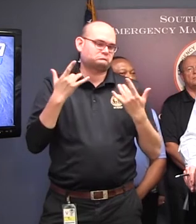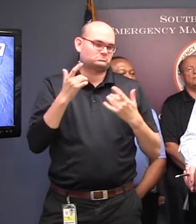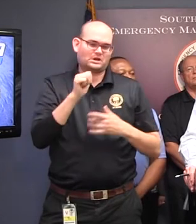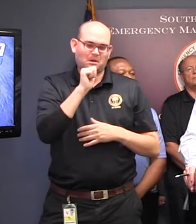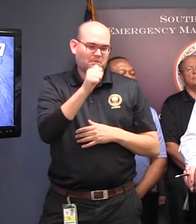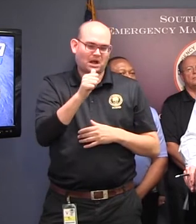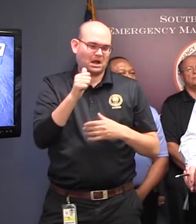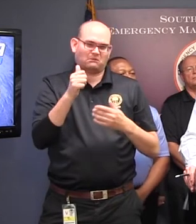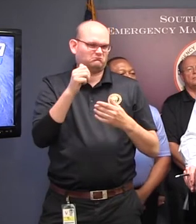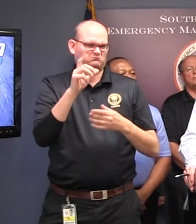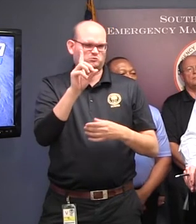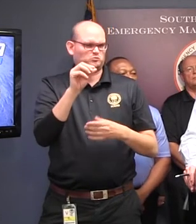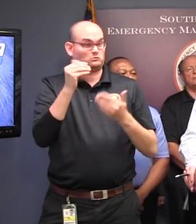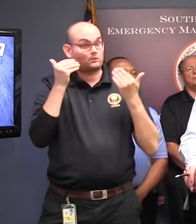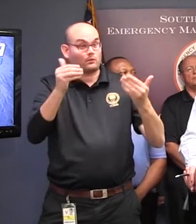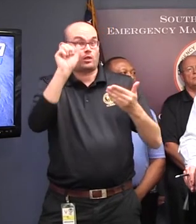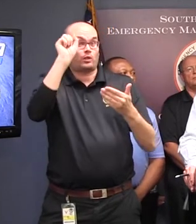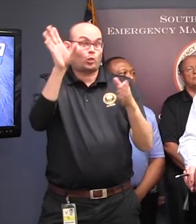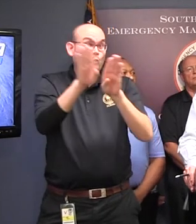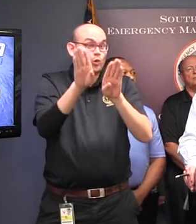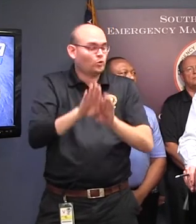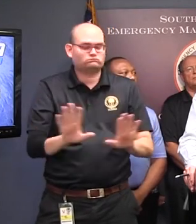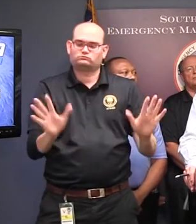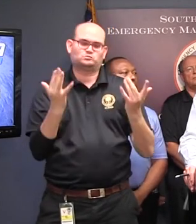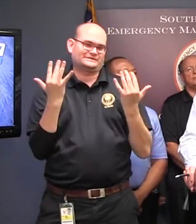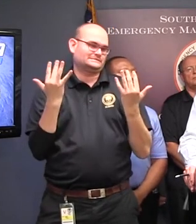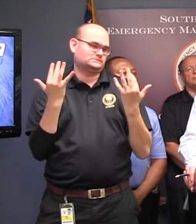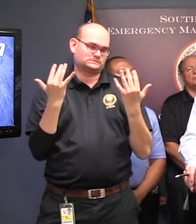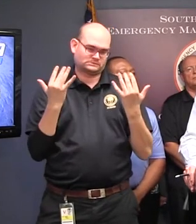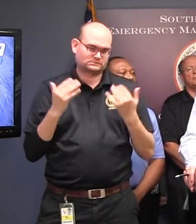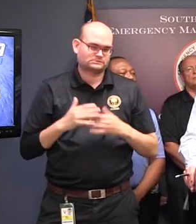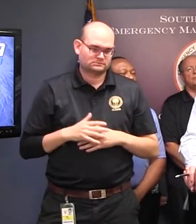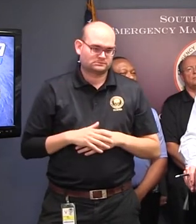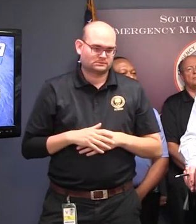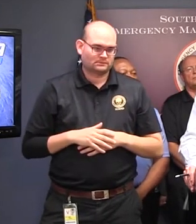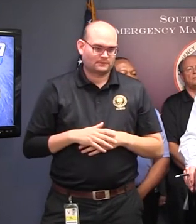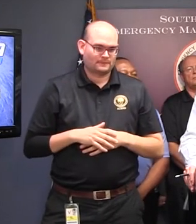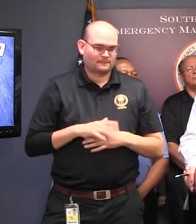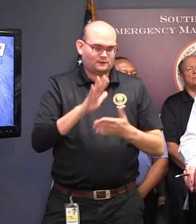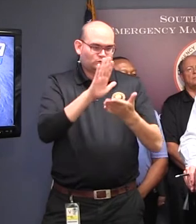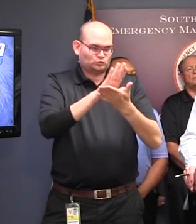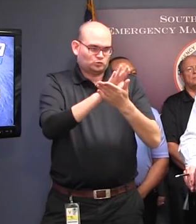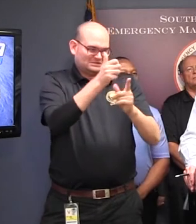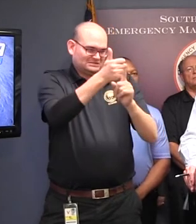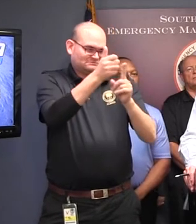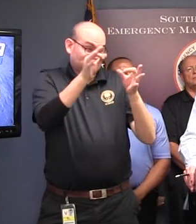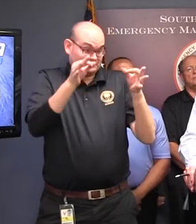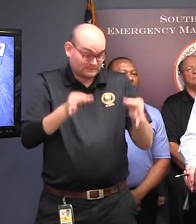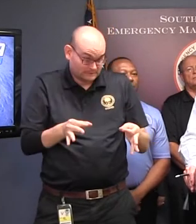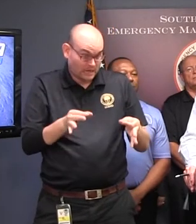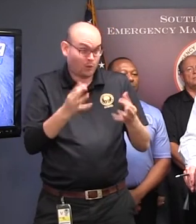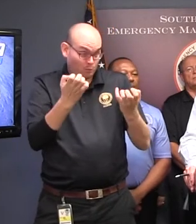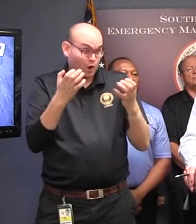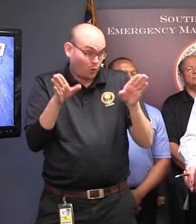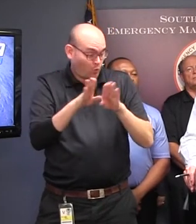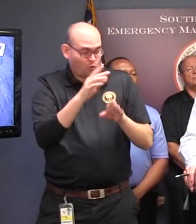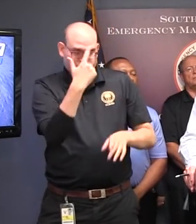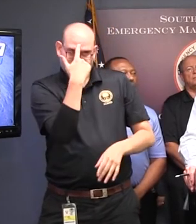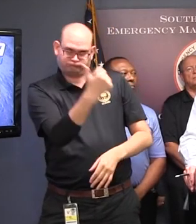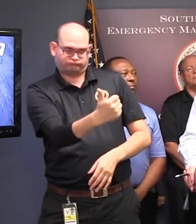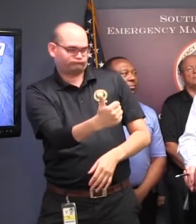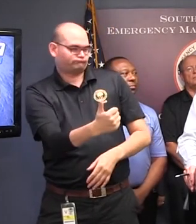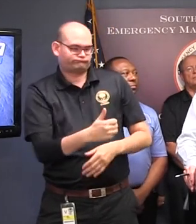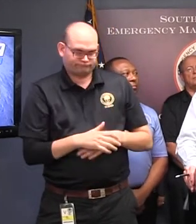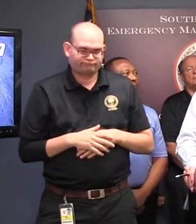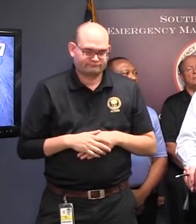decision on school closings will continue to be made by the school districts themselves. Many school districts along the